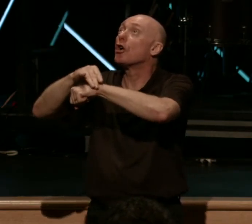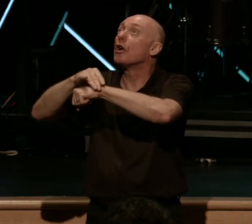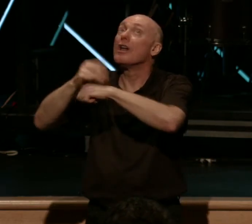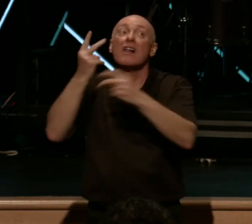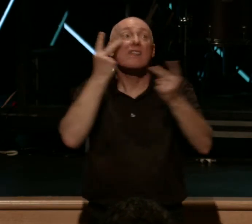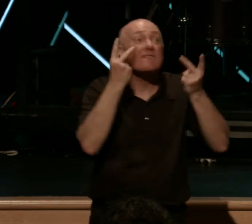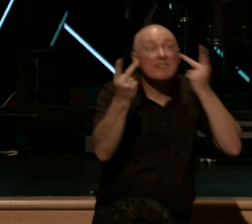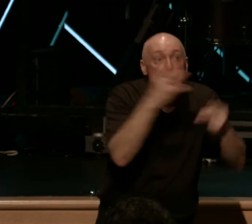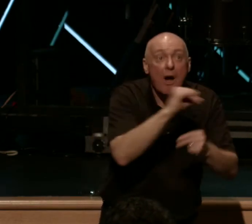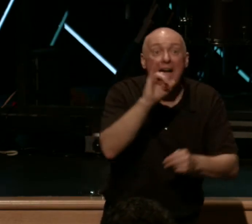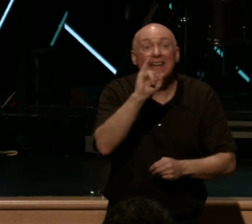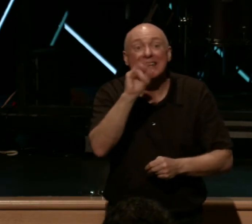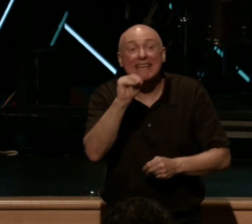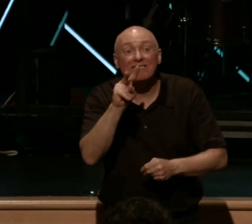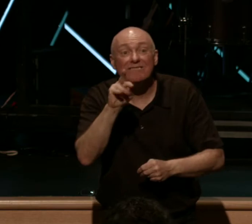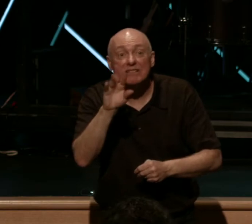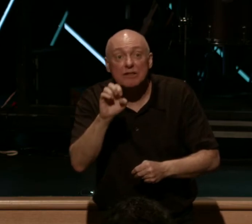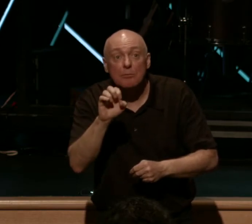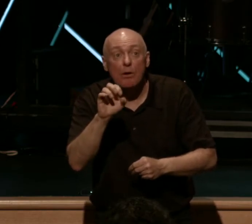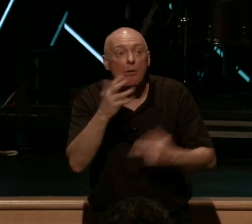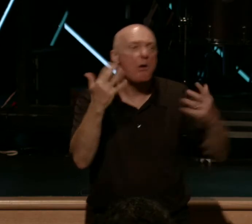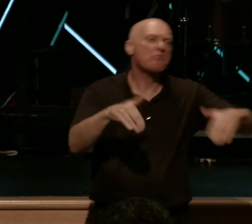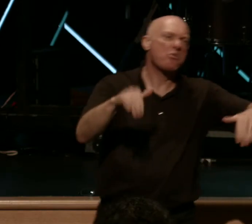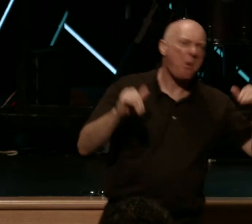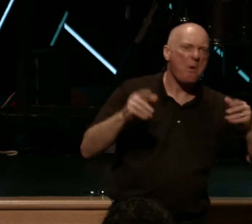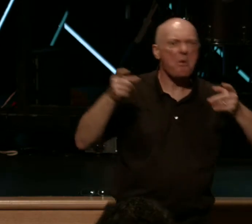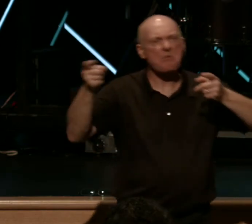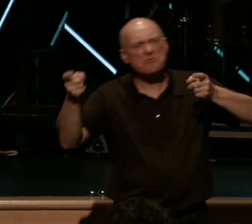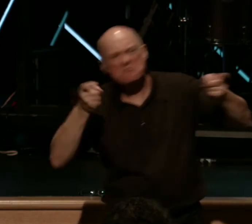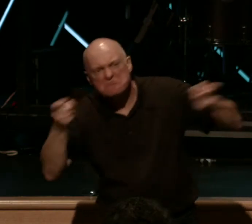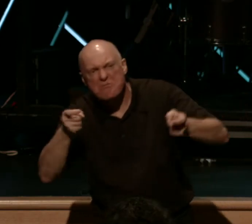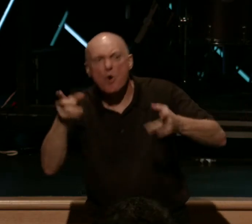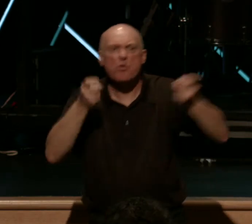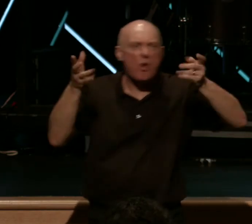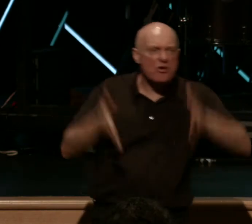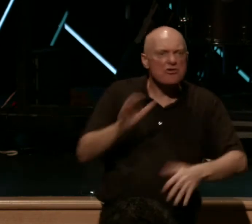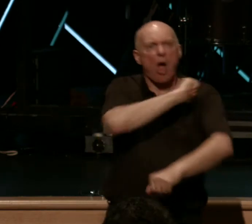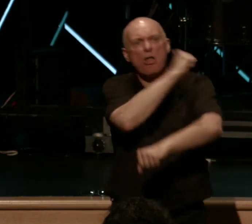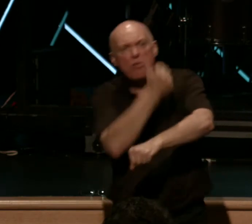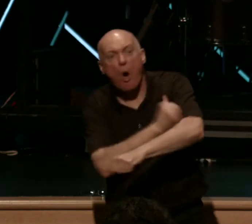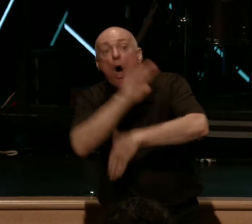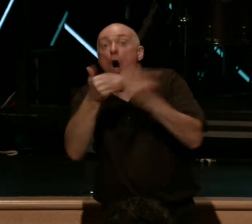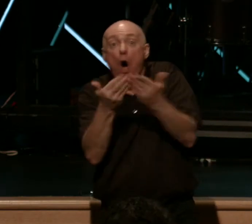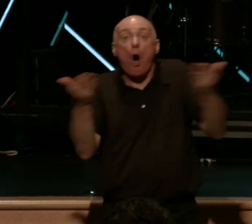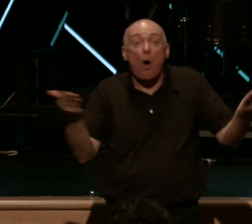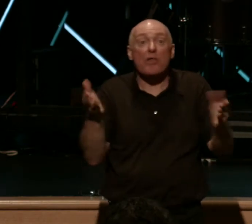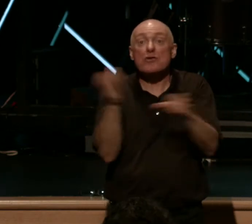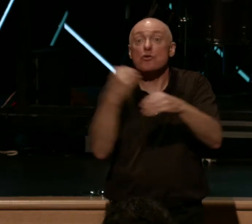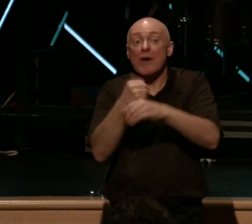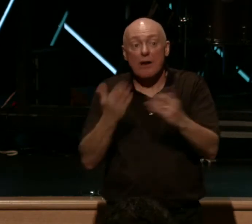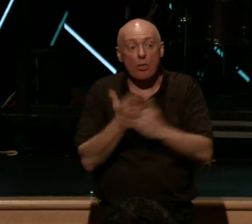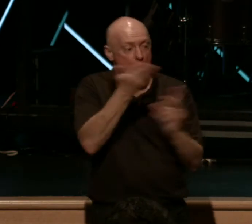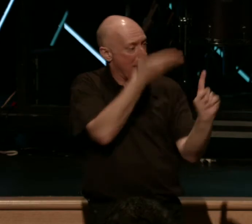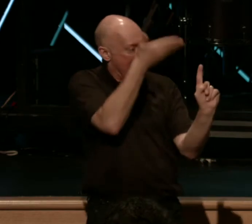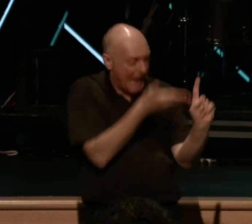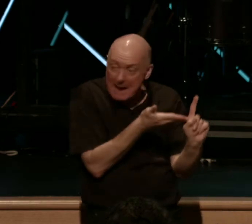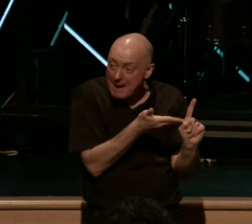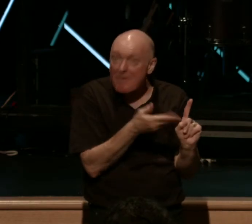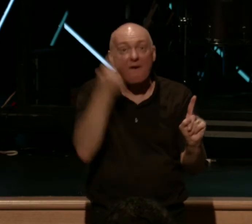and the invisible, whether thrones or dominions or rulers or authorities, all things have been created through him and for him.